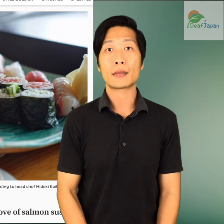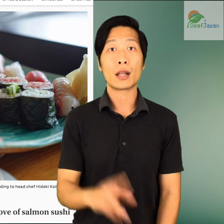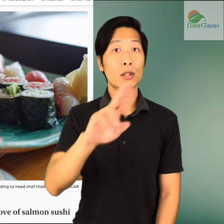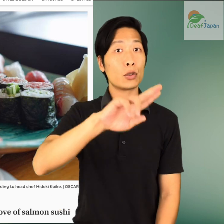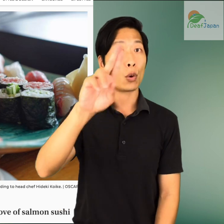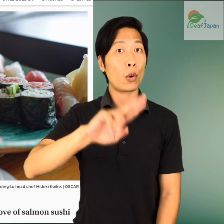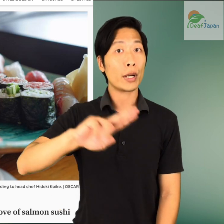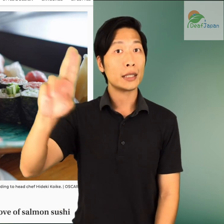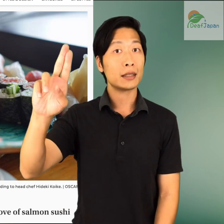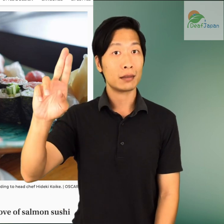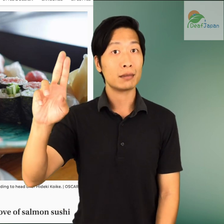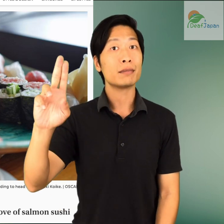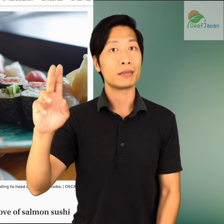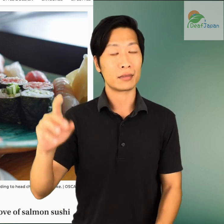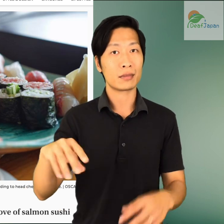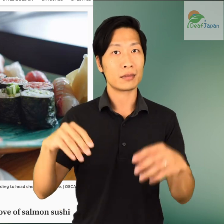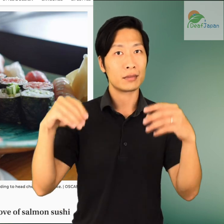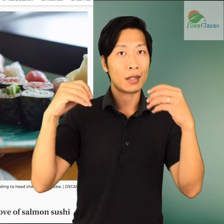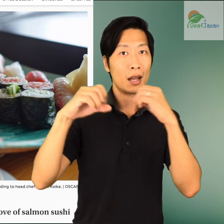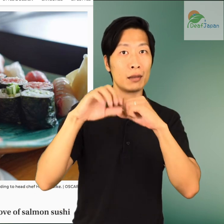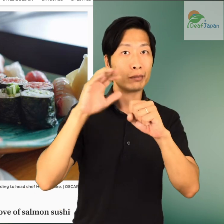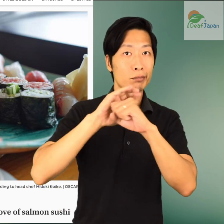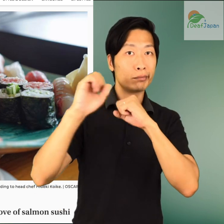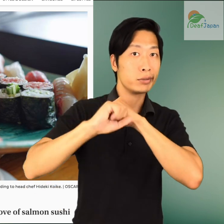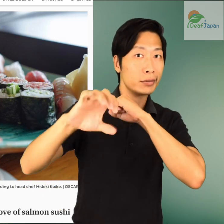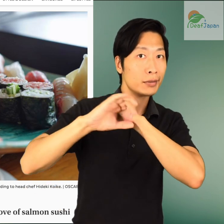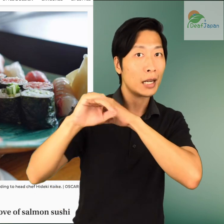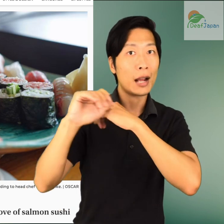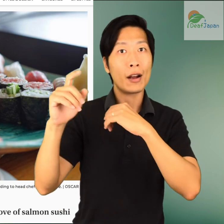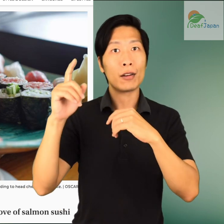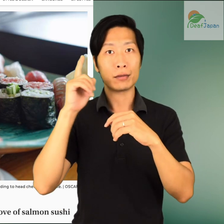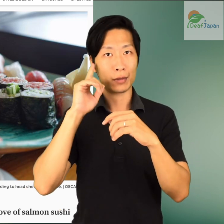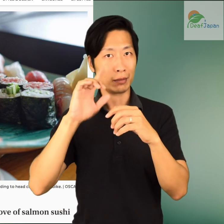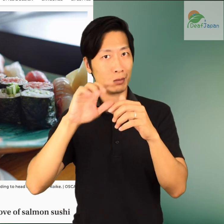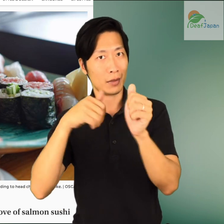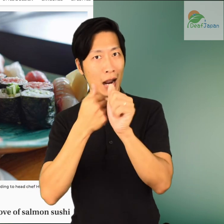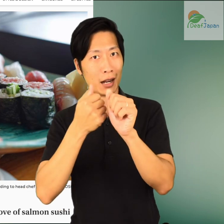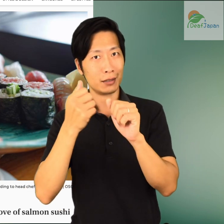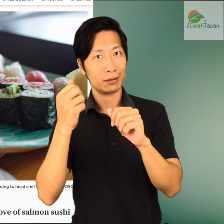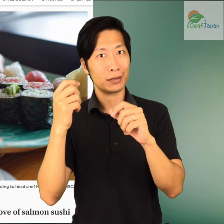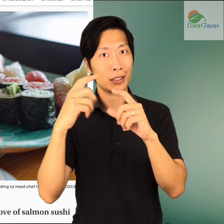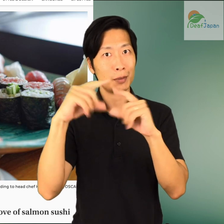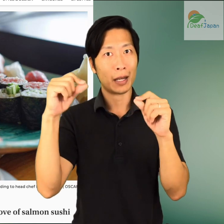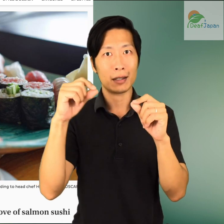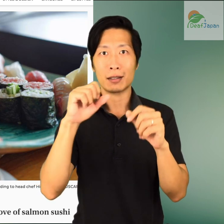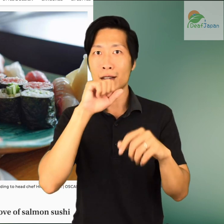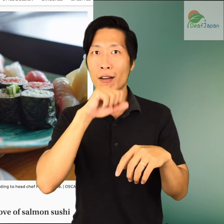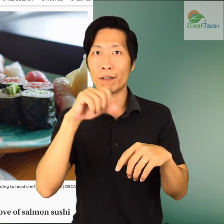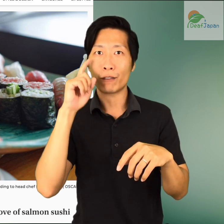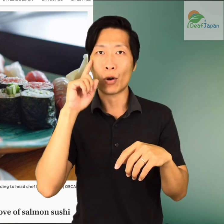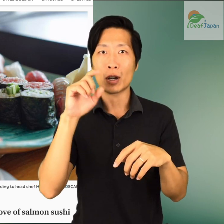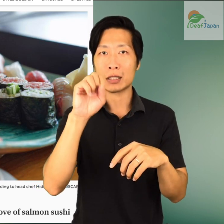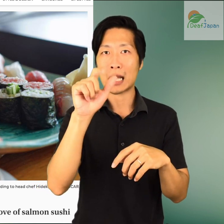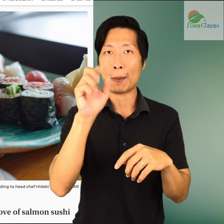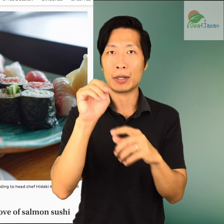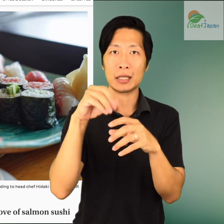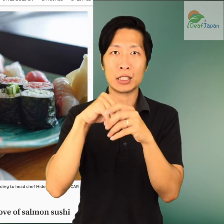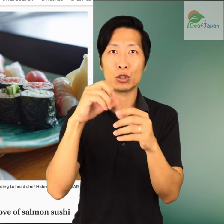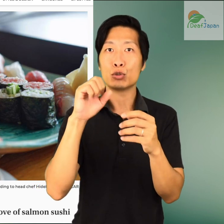The Norwegian campaign behind Japan's love of salmon sushi. Look at the menu of any